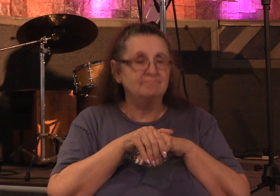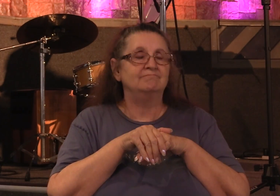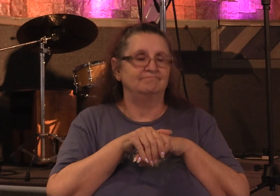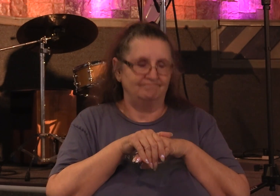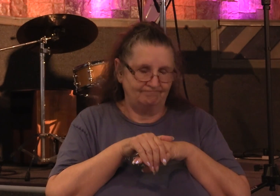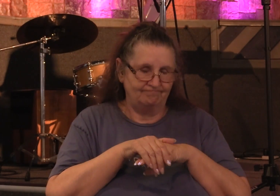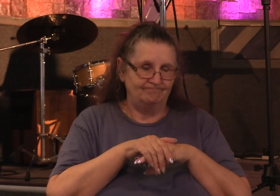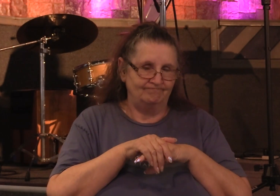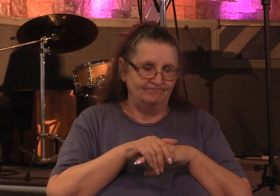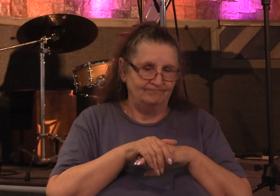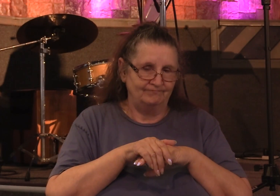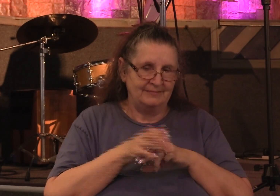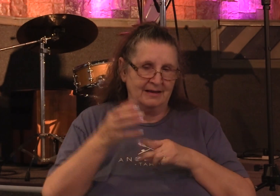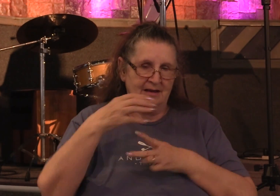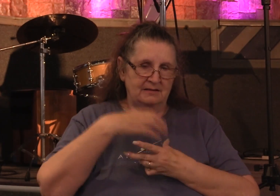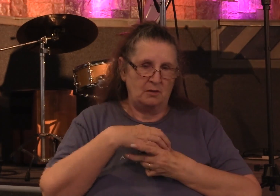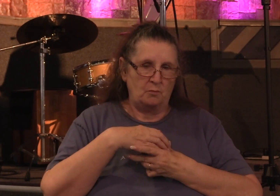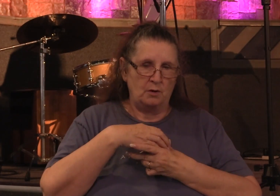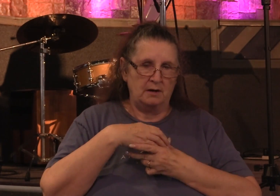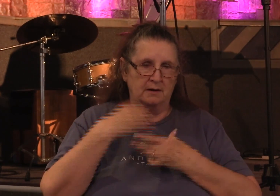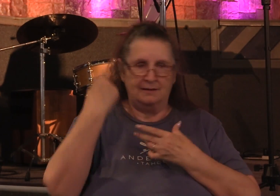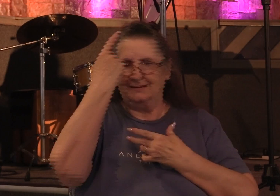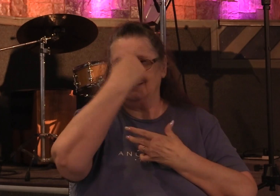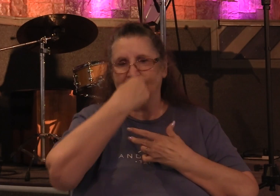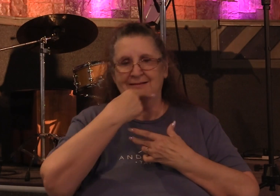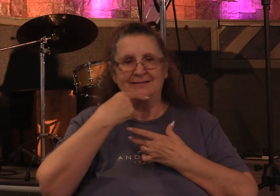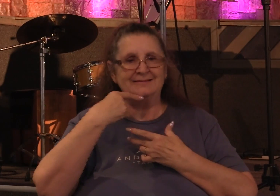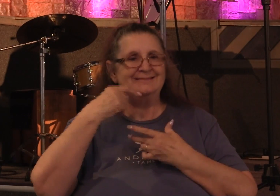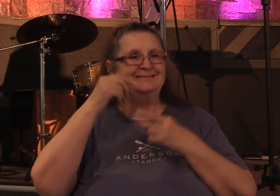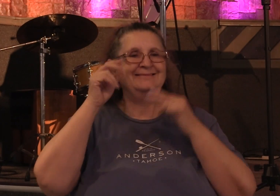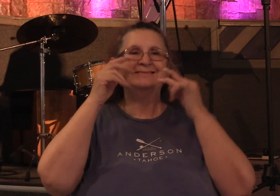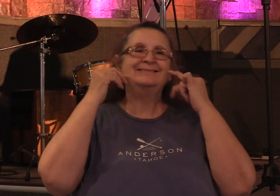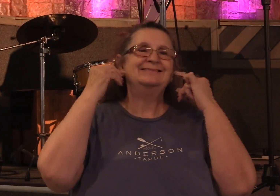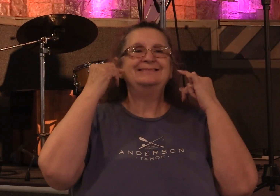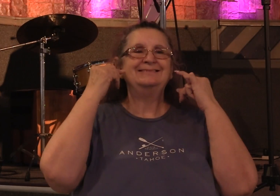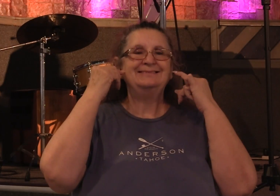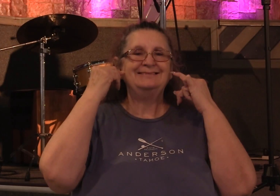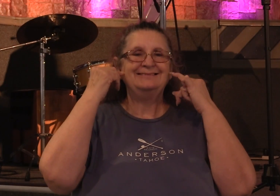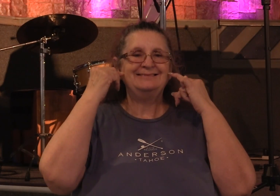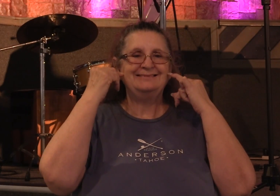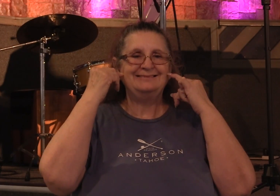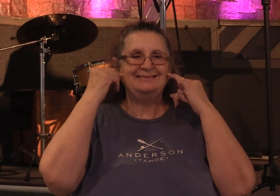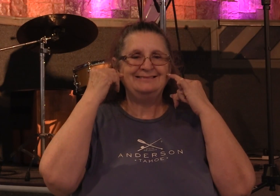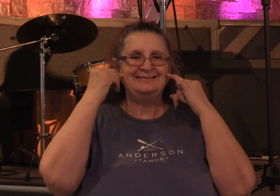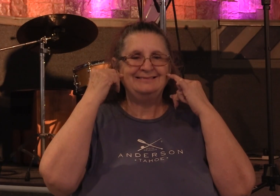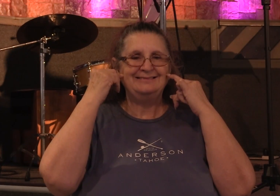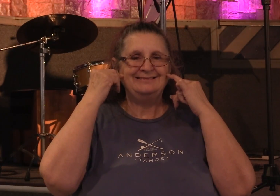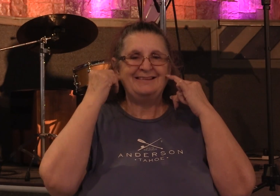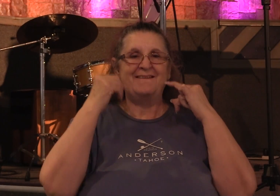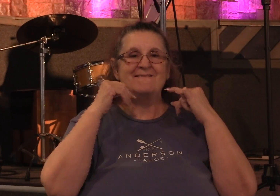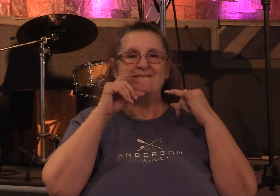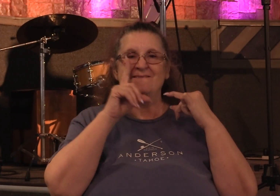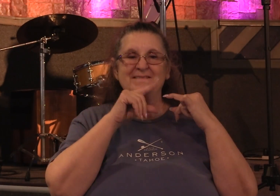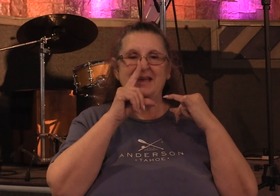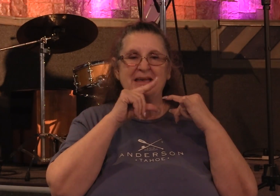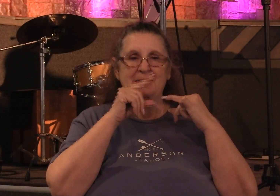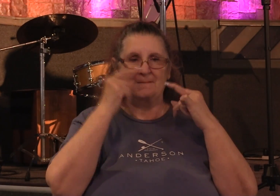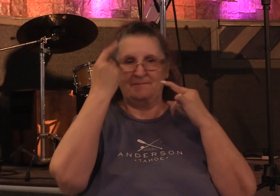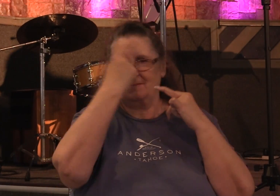they put on the mask that's what the word hypocrite means it means to put on a mask and the mask that they wore